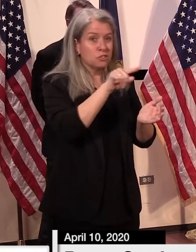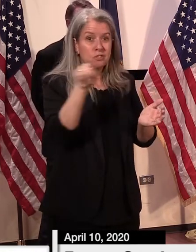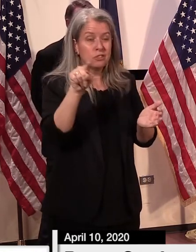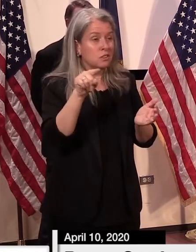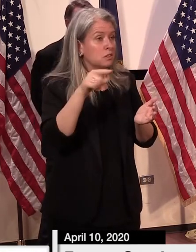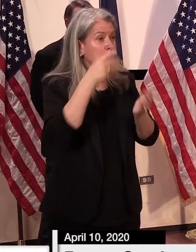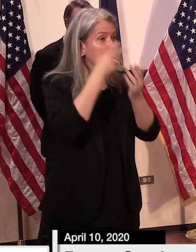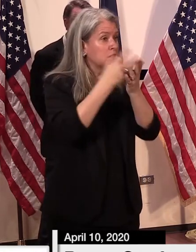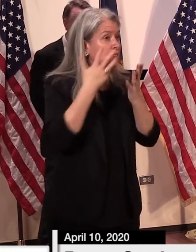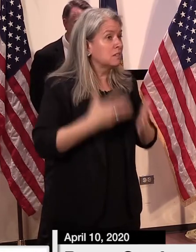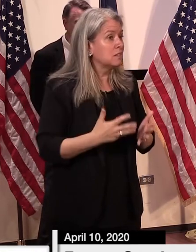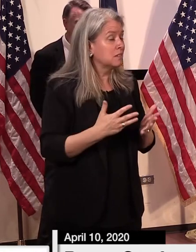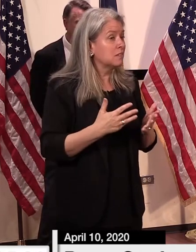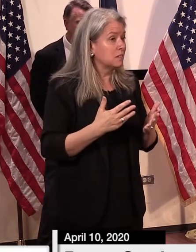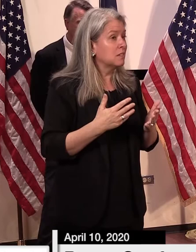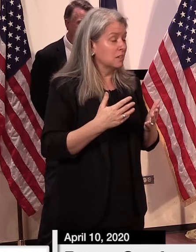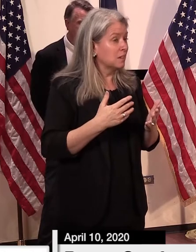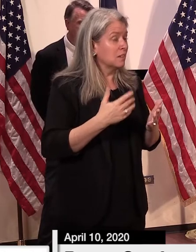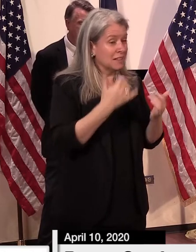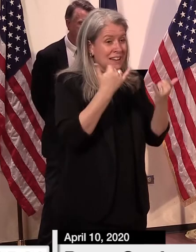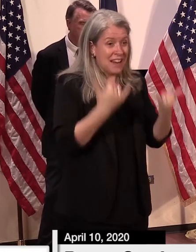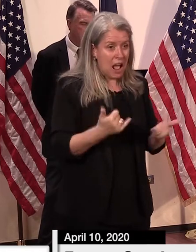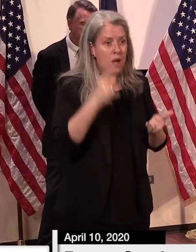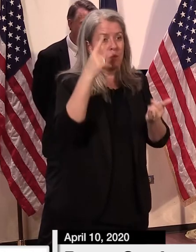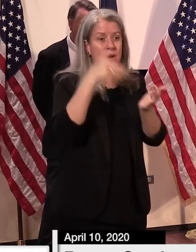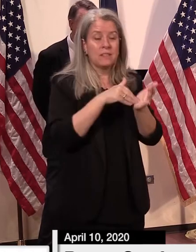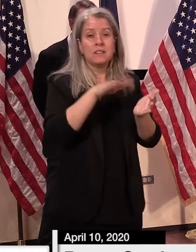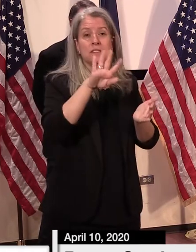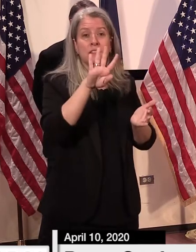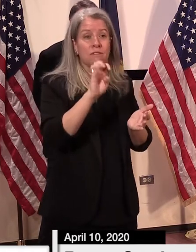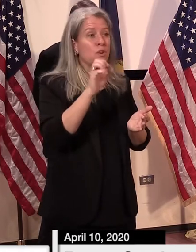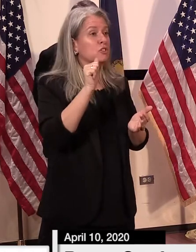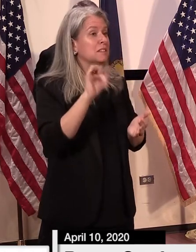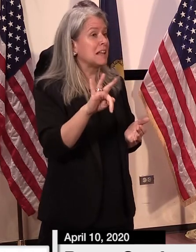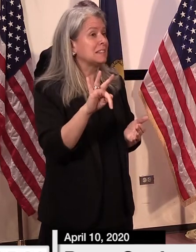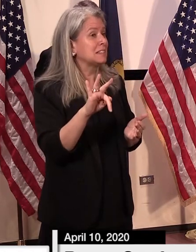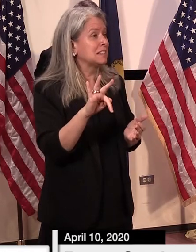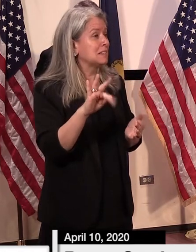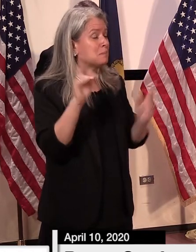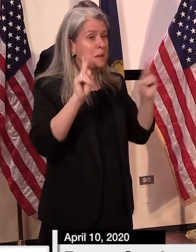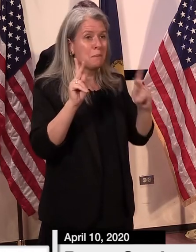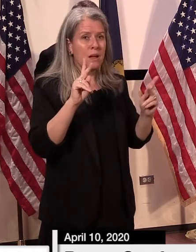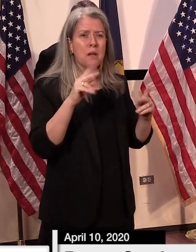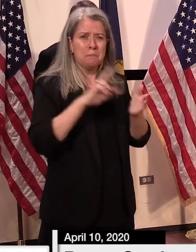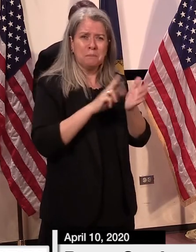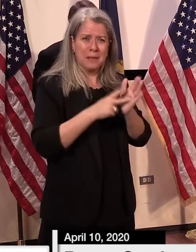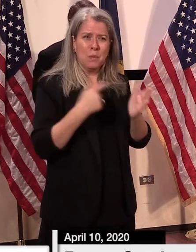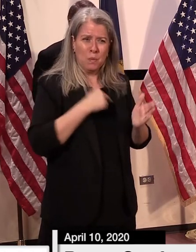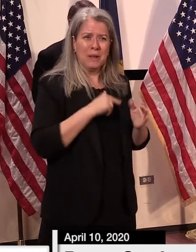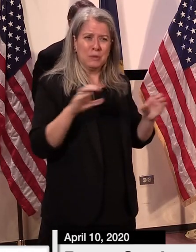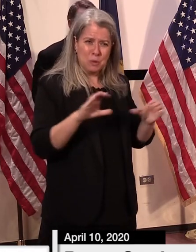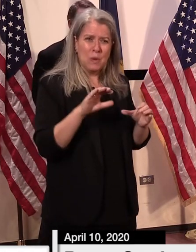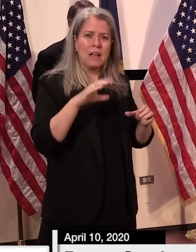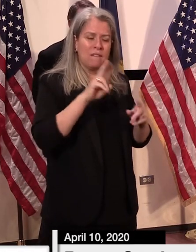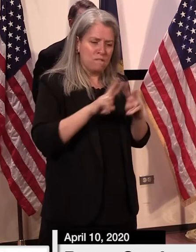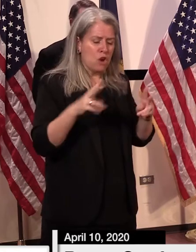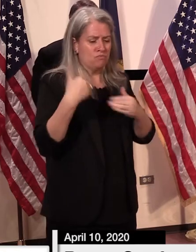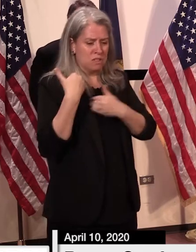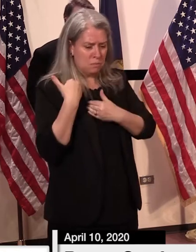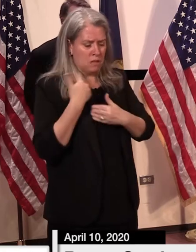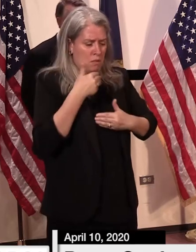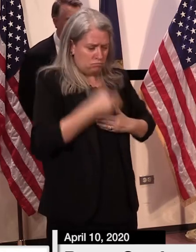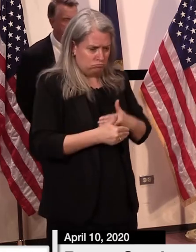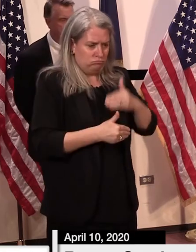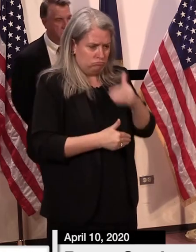1679 to fort uh 1419 shows that we are doing this in a responsible